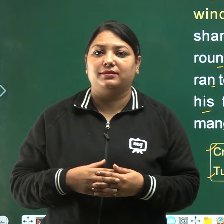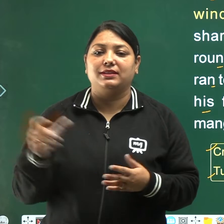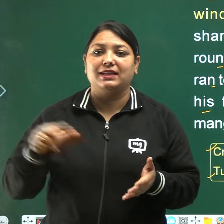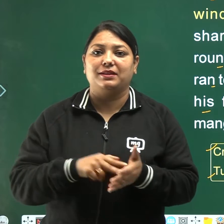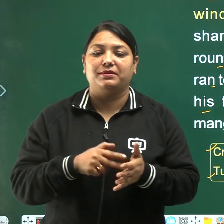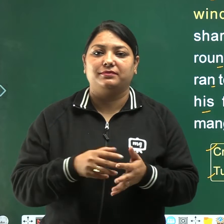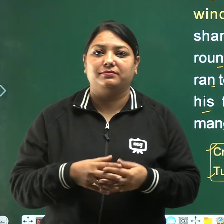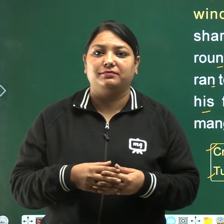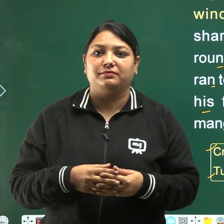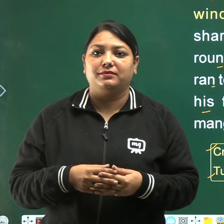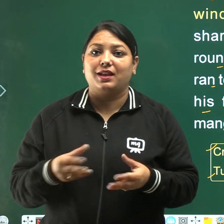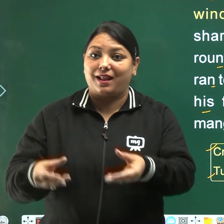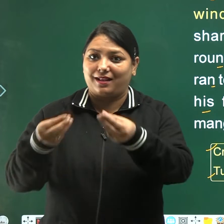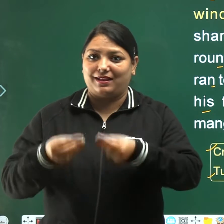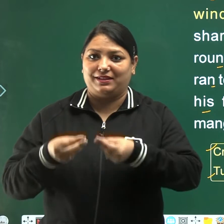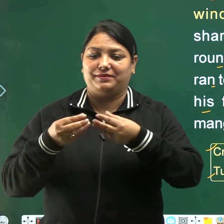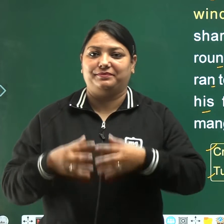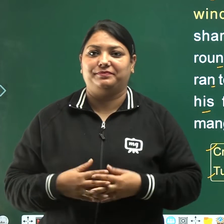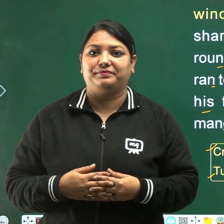take means rengna.